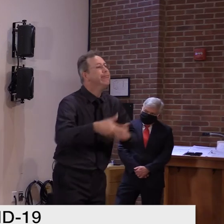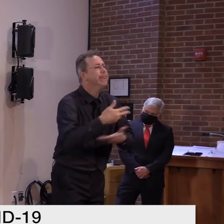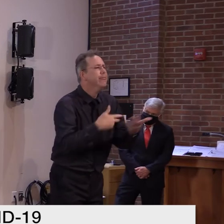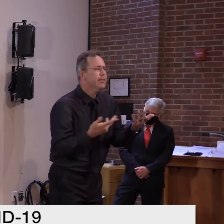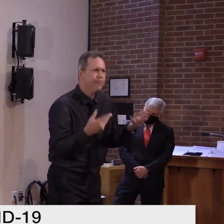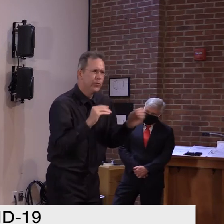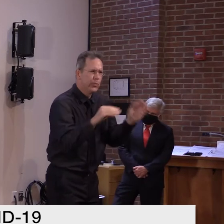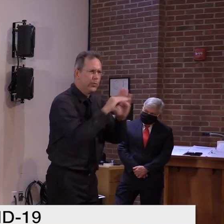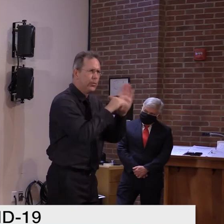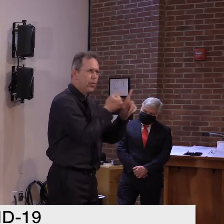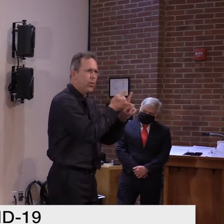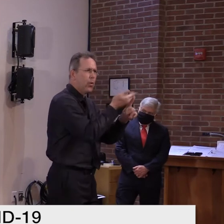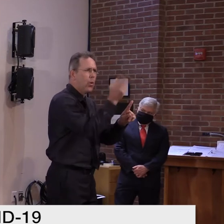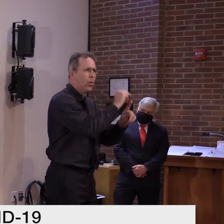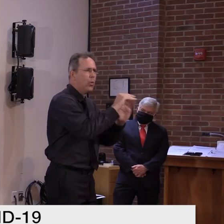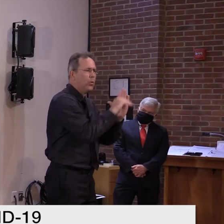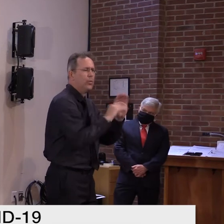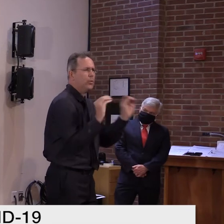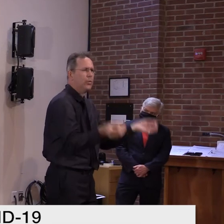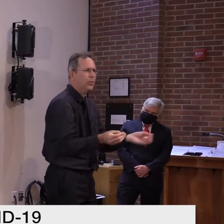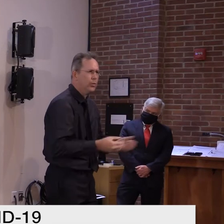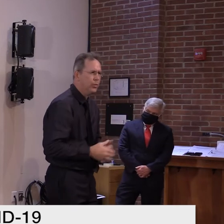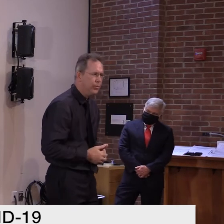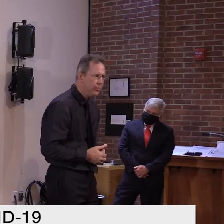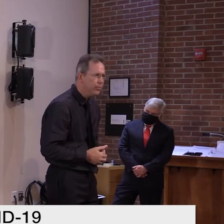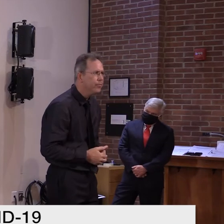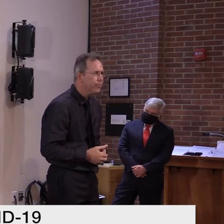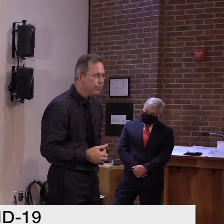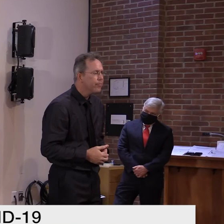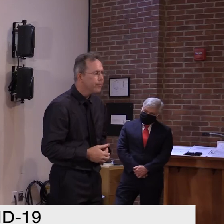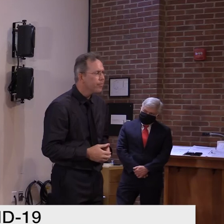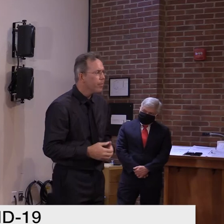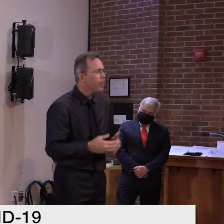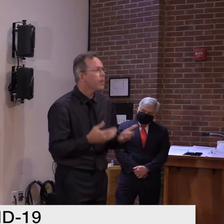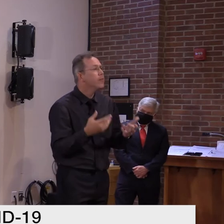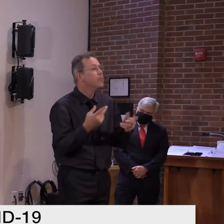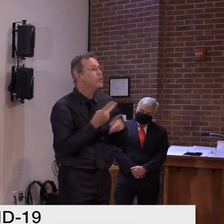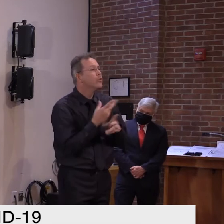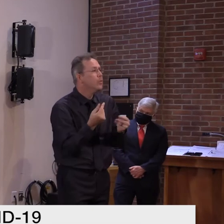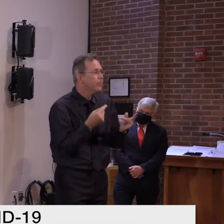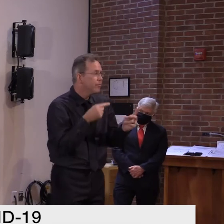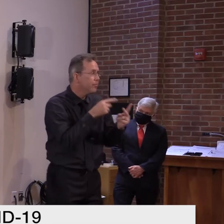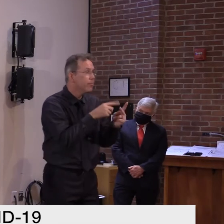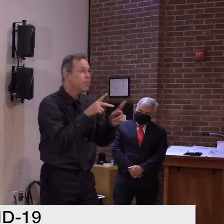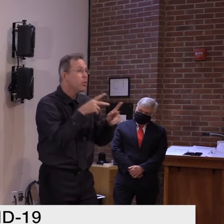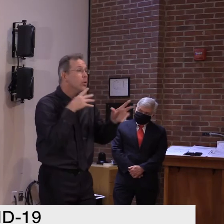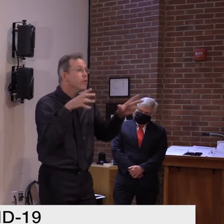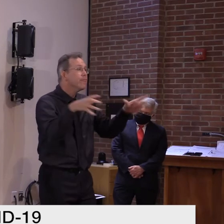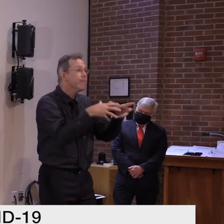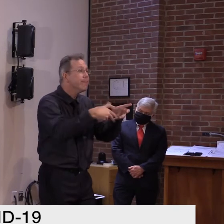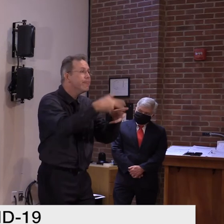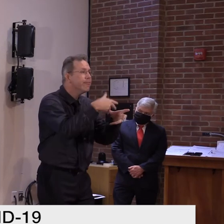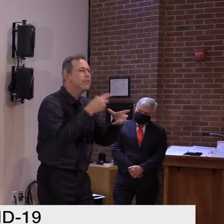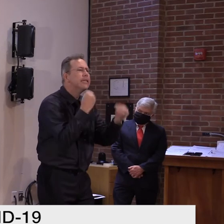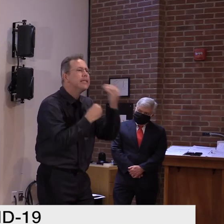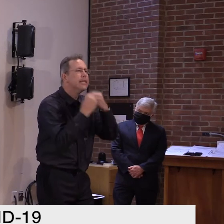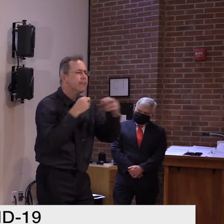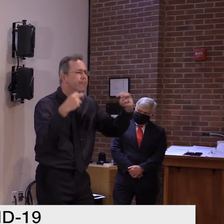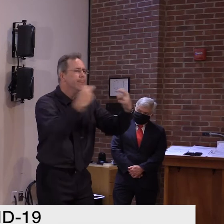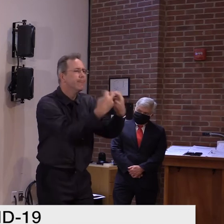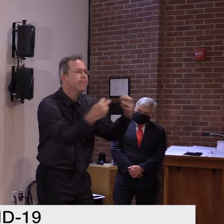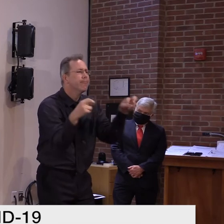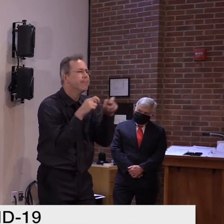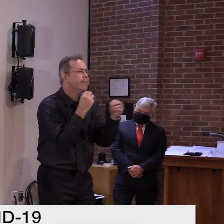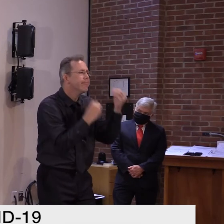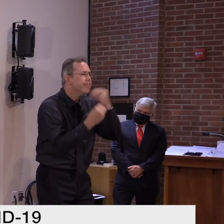the kind of guidance they might abide by in any other circumstance in their life. And these are prevalent enough